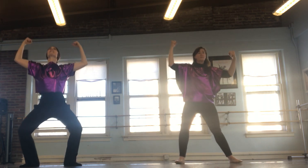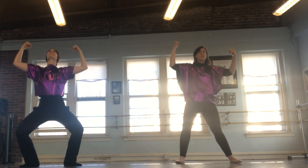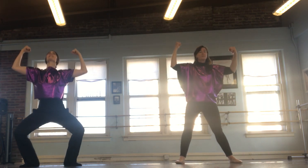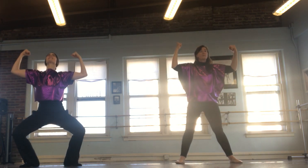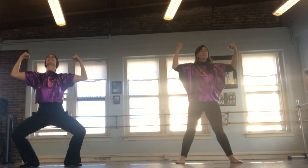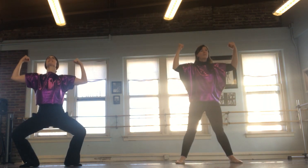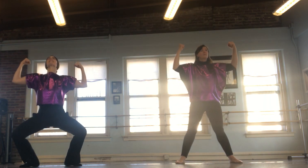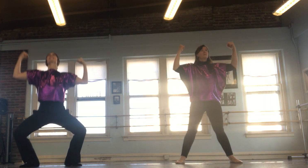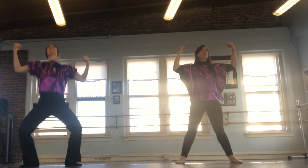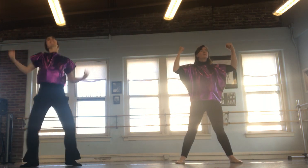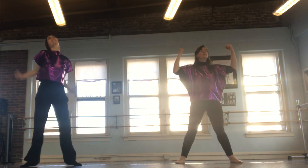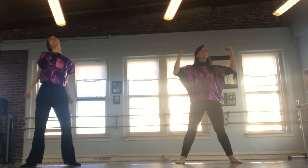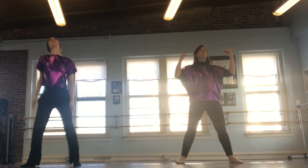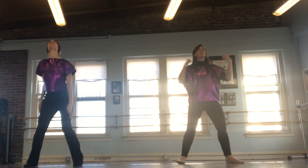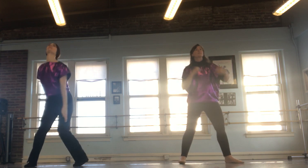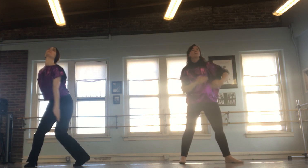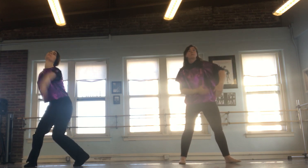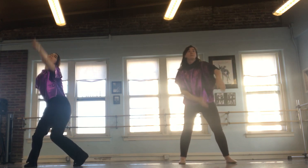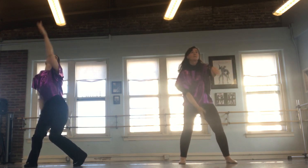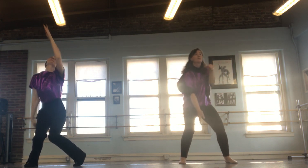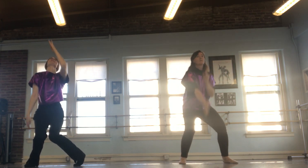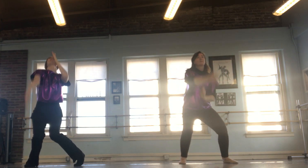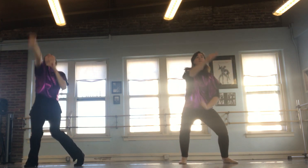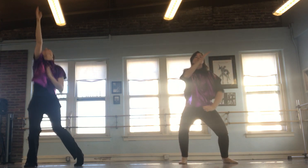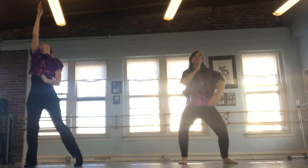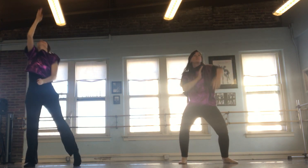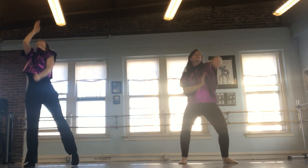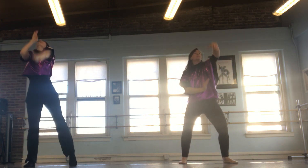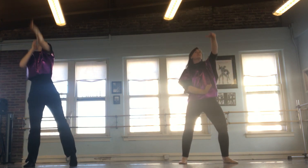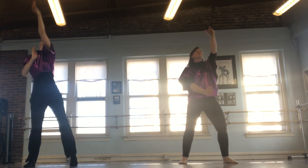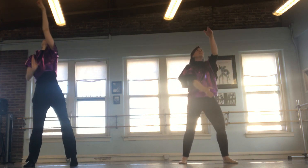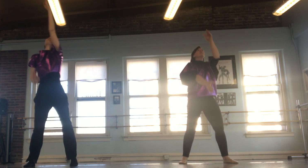is our God.